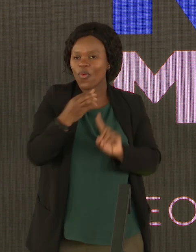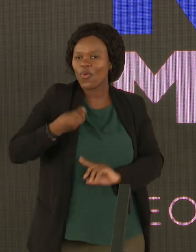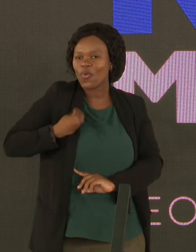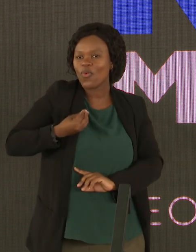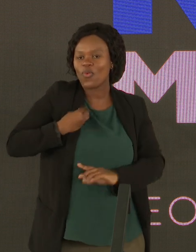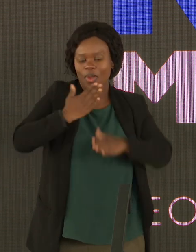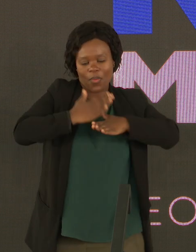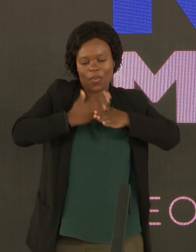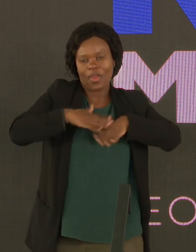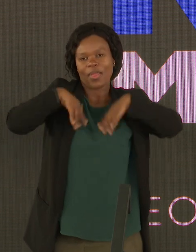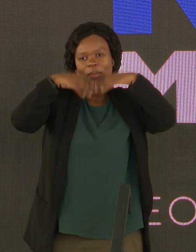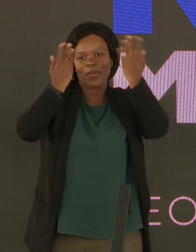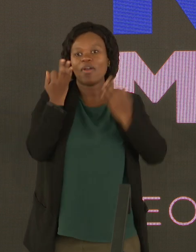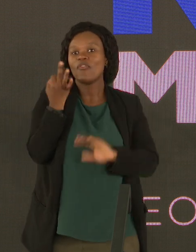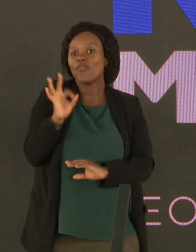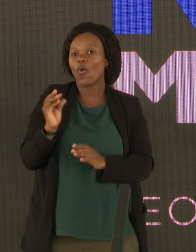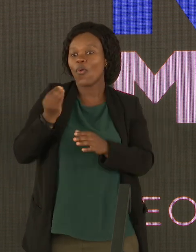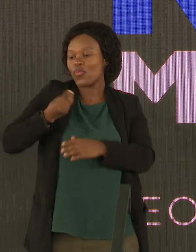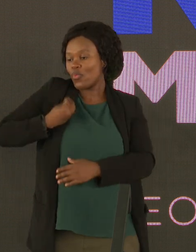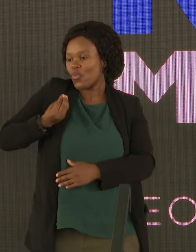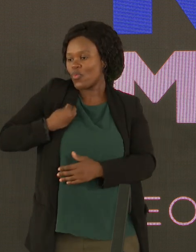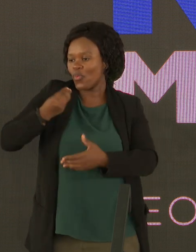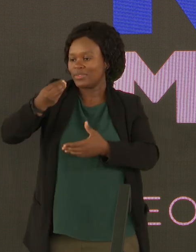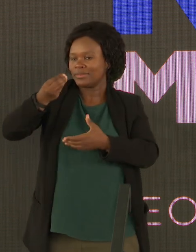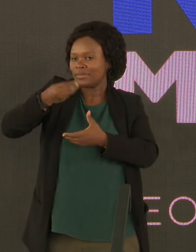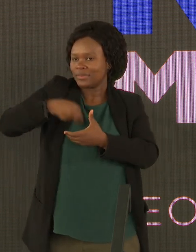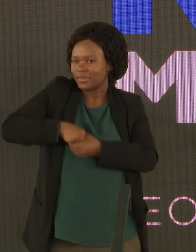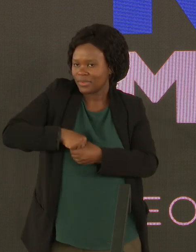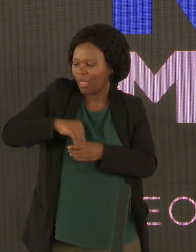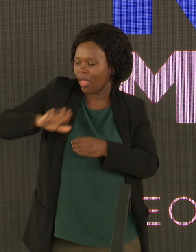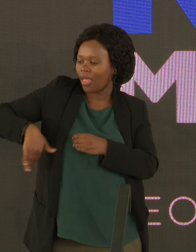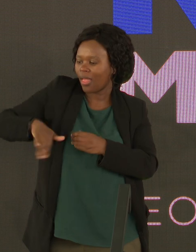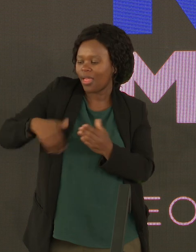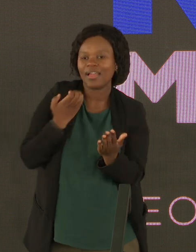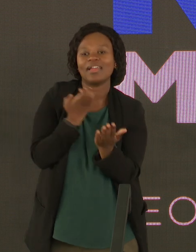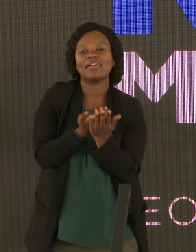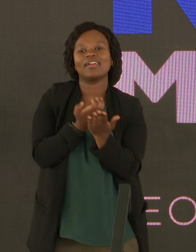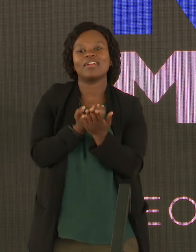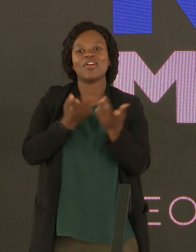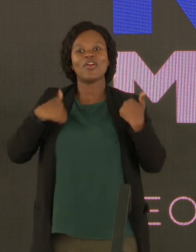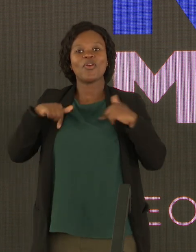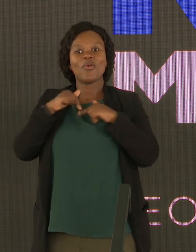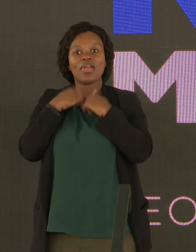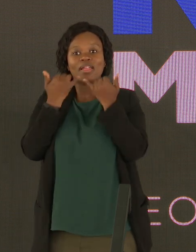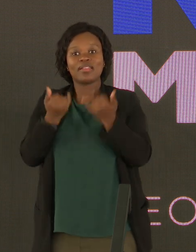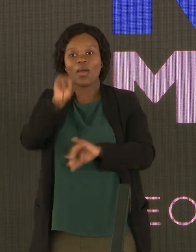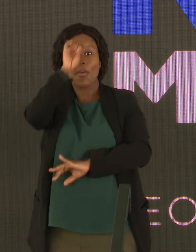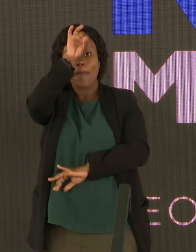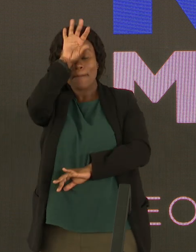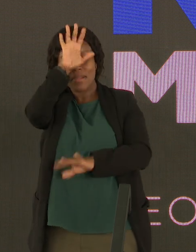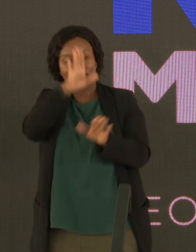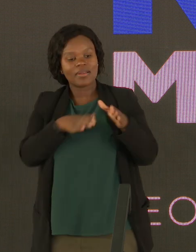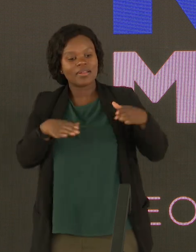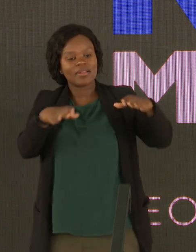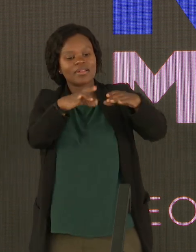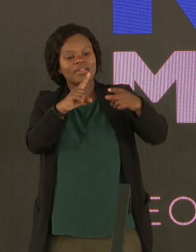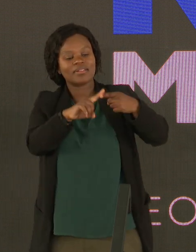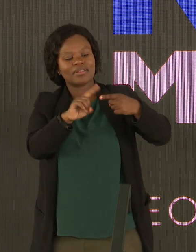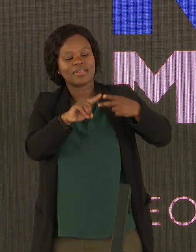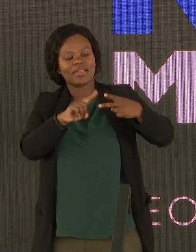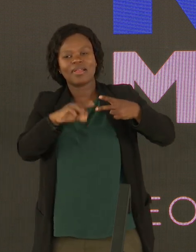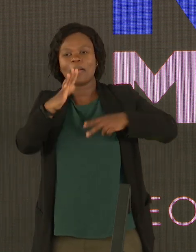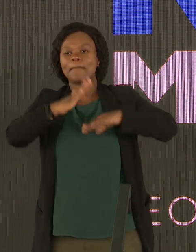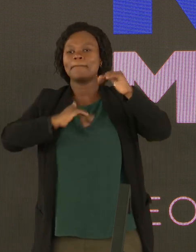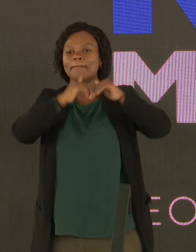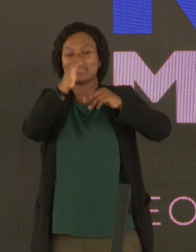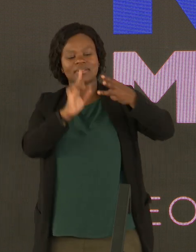exclusion of young people from the mainstream economy. We looked at the mining sector. We looked at the construction sector. We looked at the